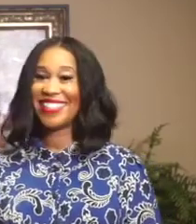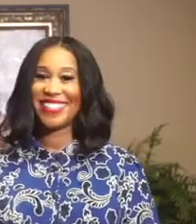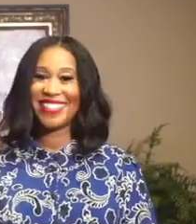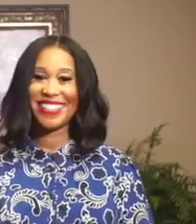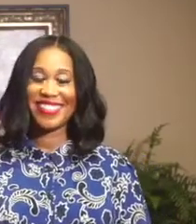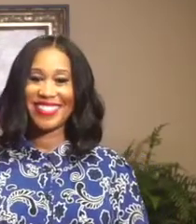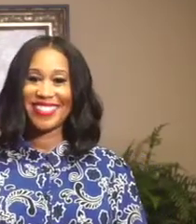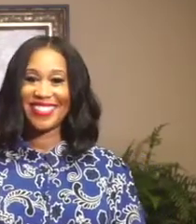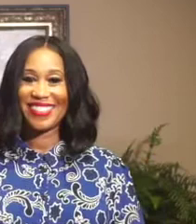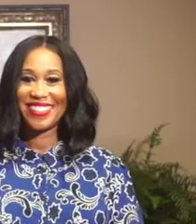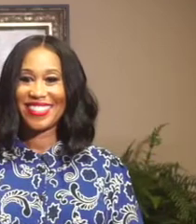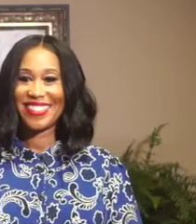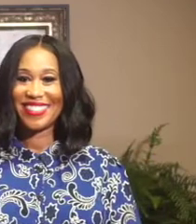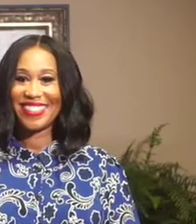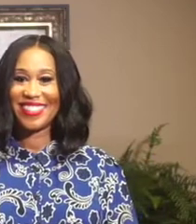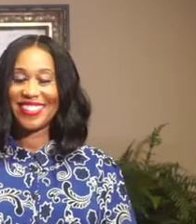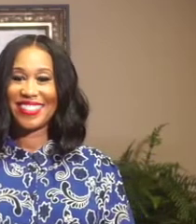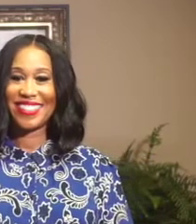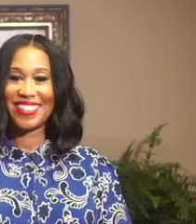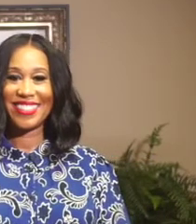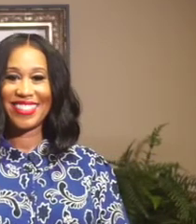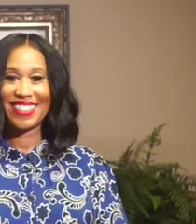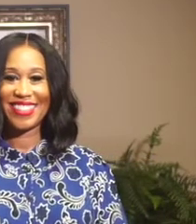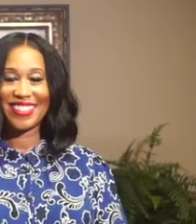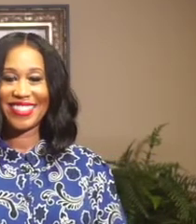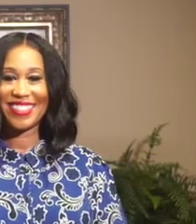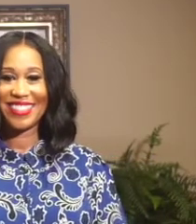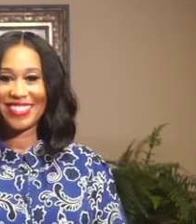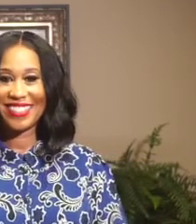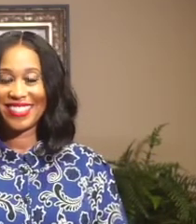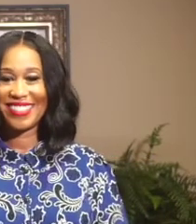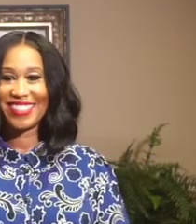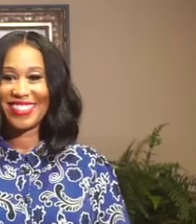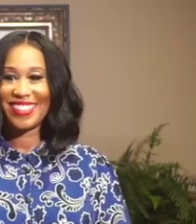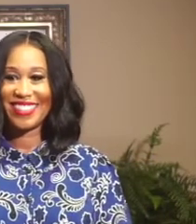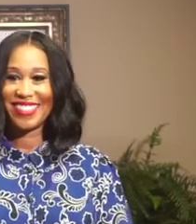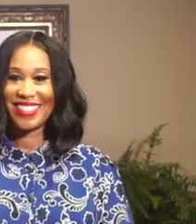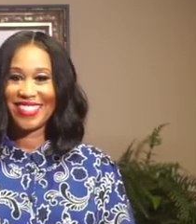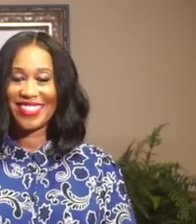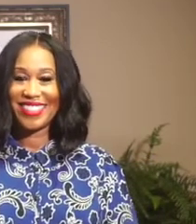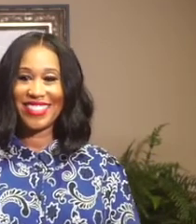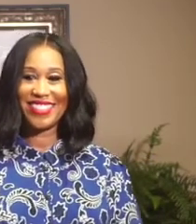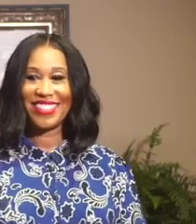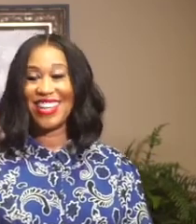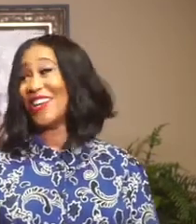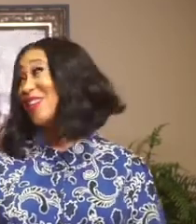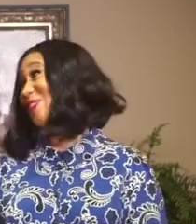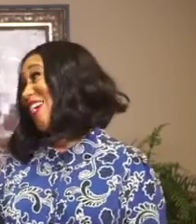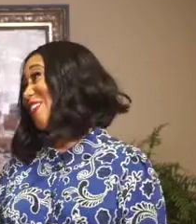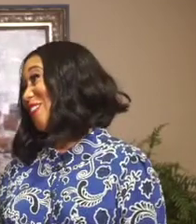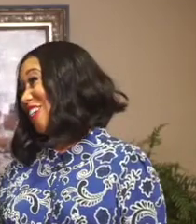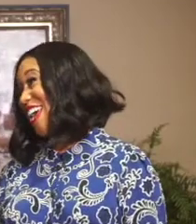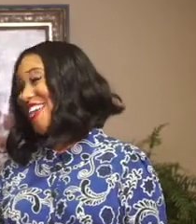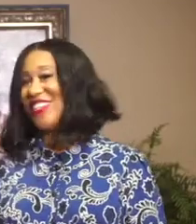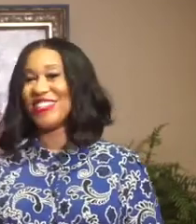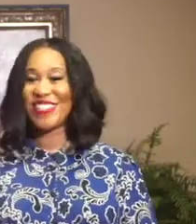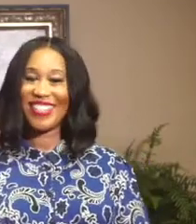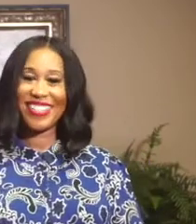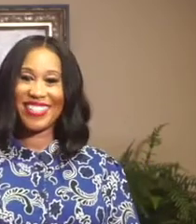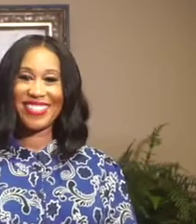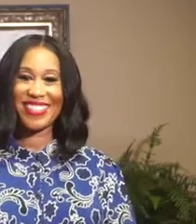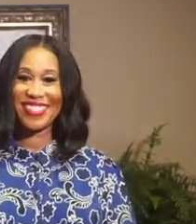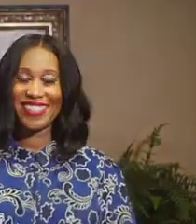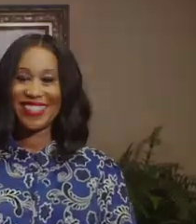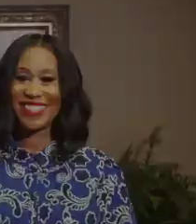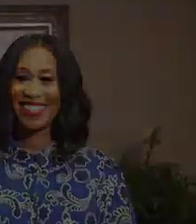right. And we want you to be a part of that change. In the meantime, don't you stop until you make it a greater change.